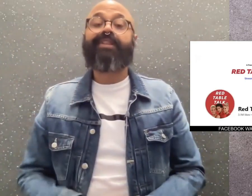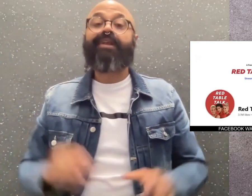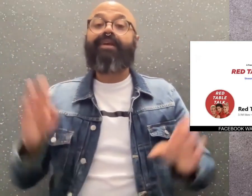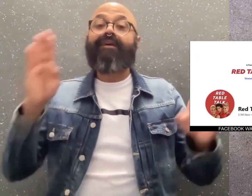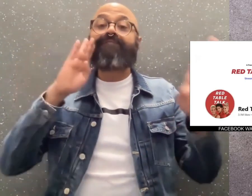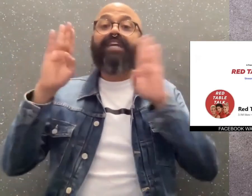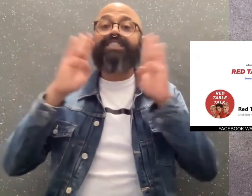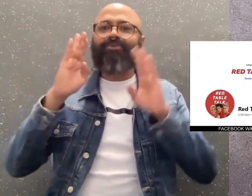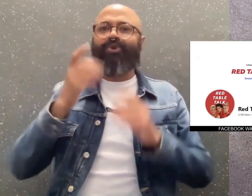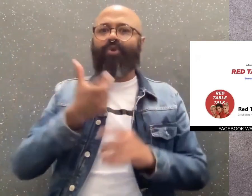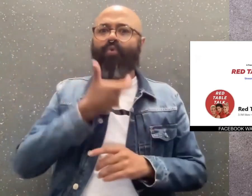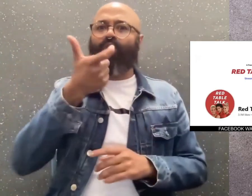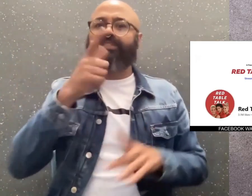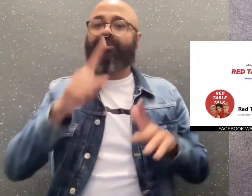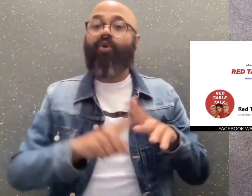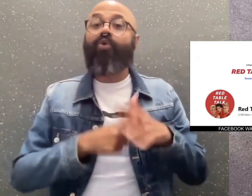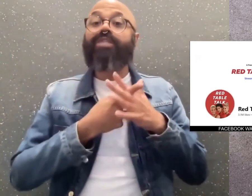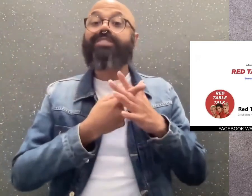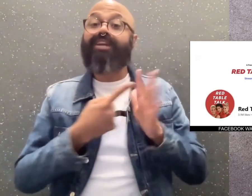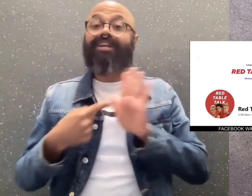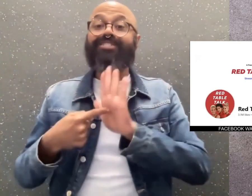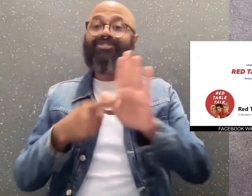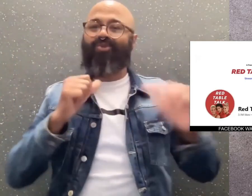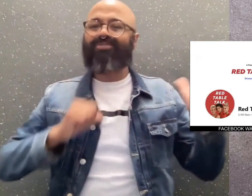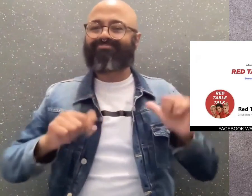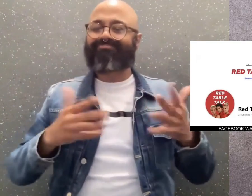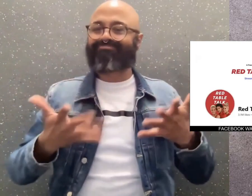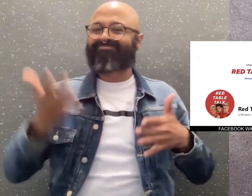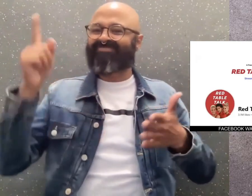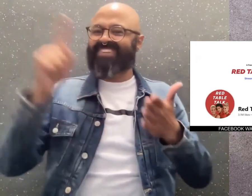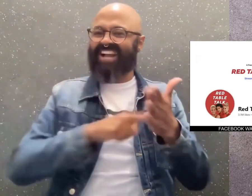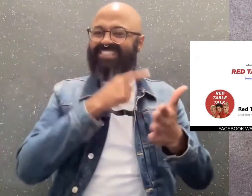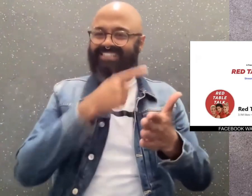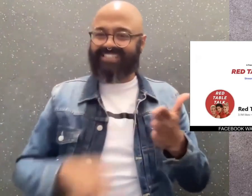The Facebook Watch original show has been canceled.